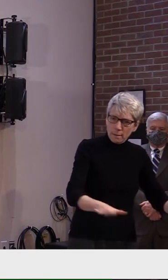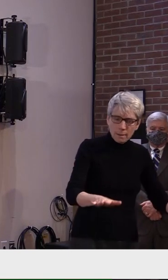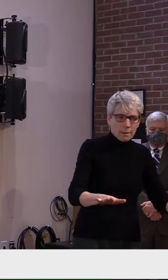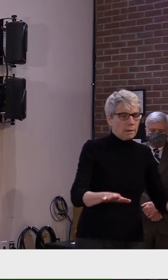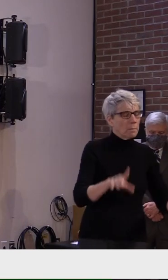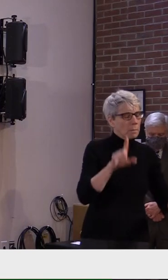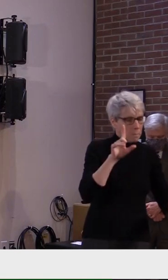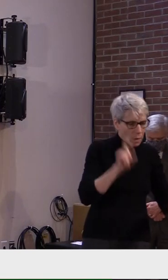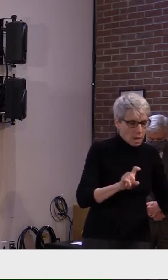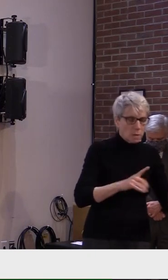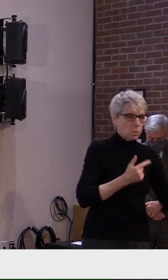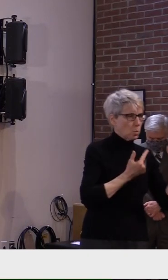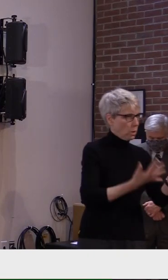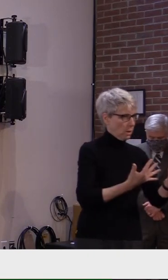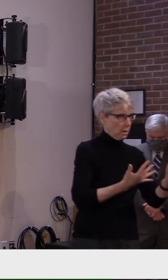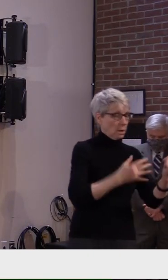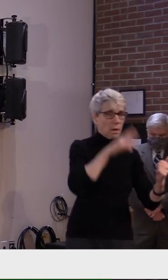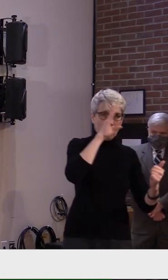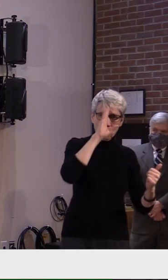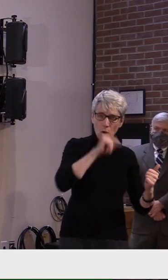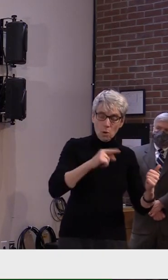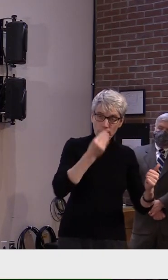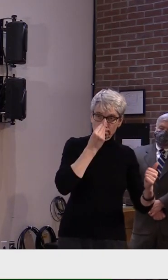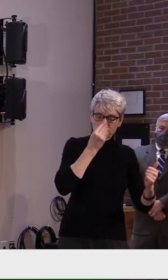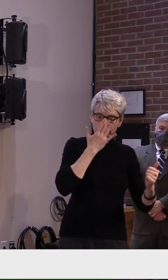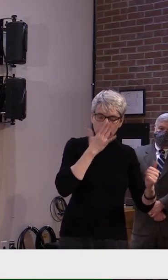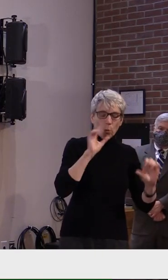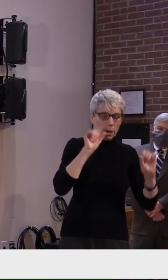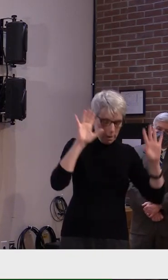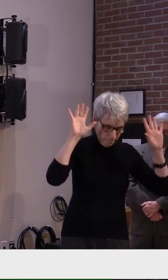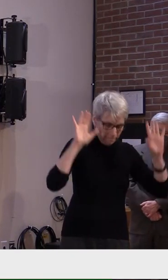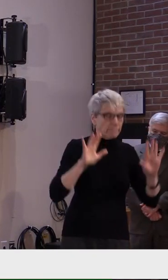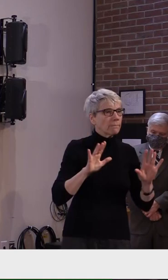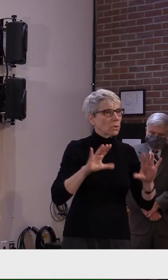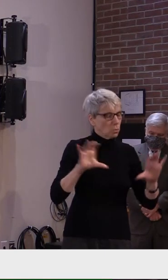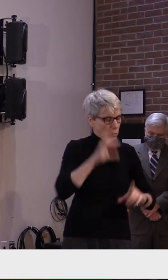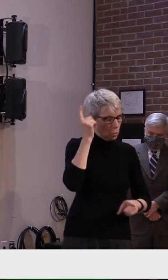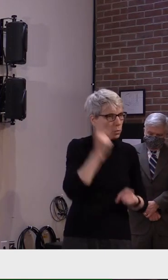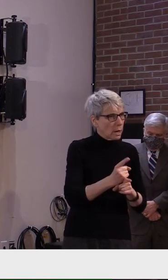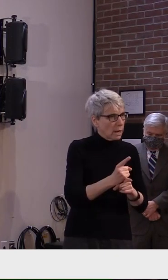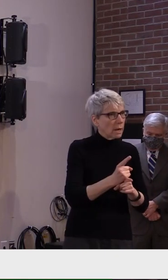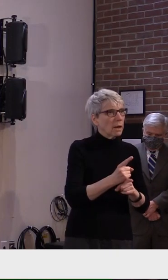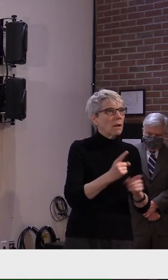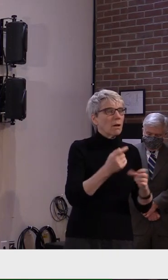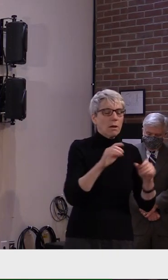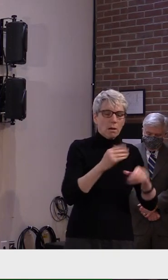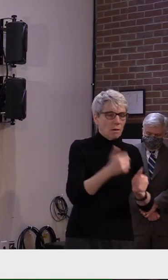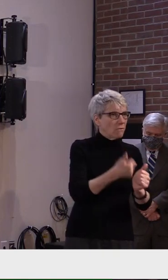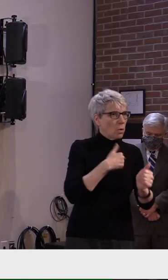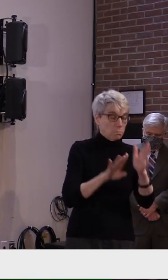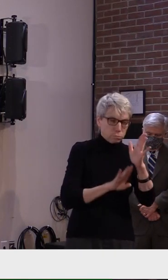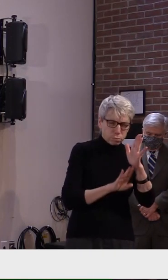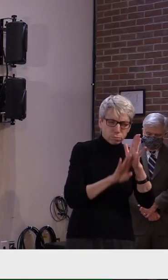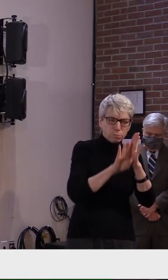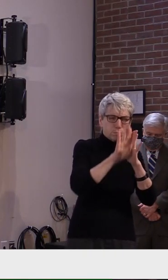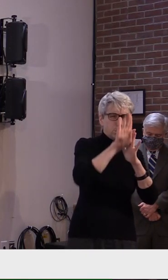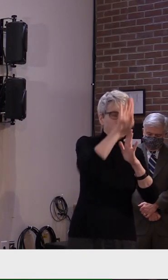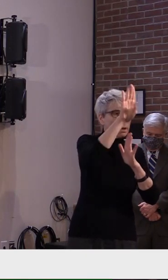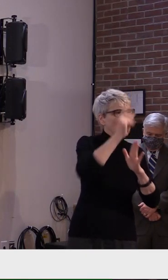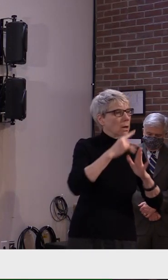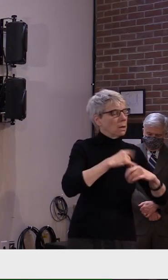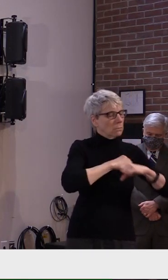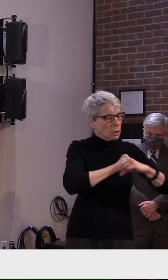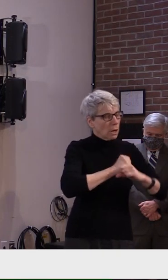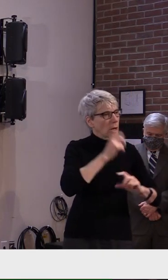change our behaviors in time to make a difference, to keep our schools open, to keep people working, and to protect our health care